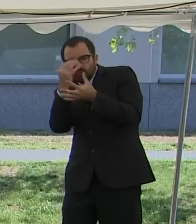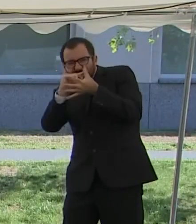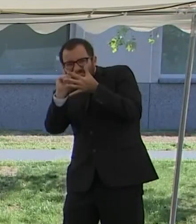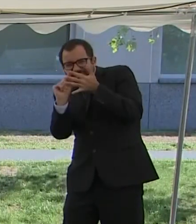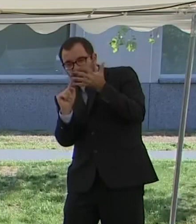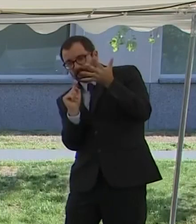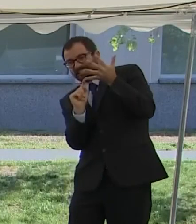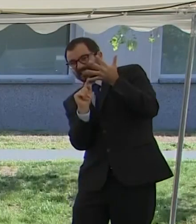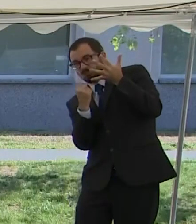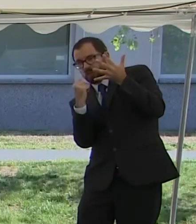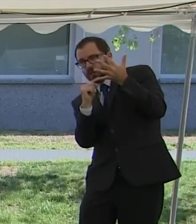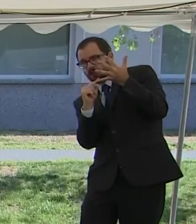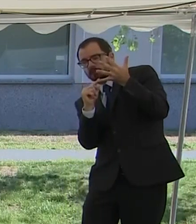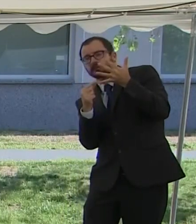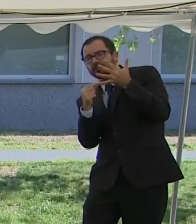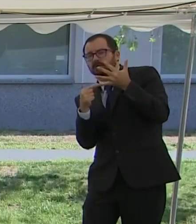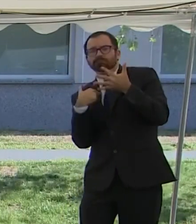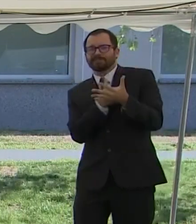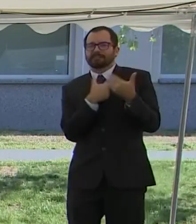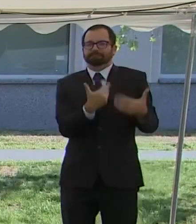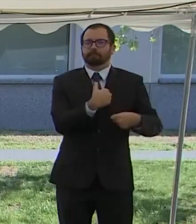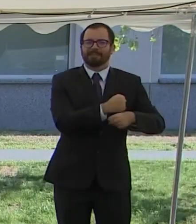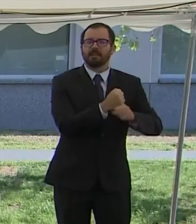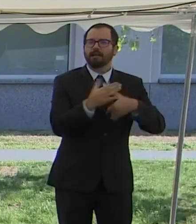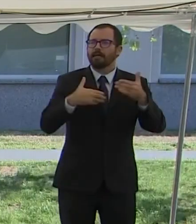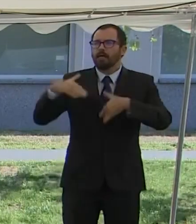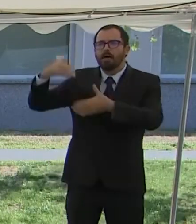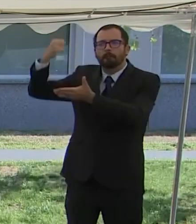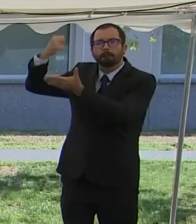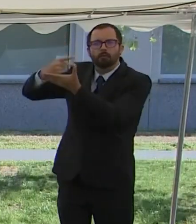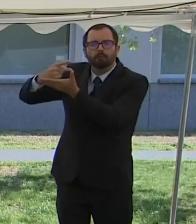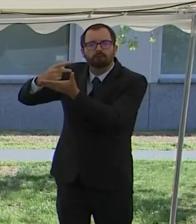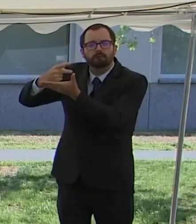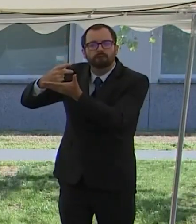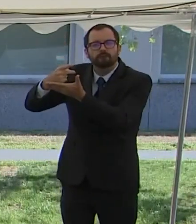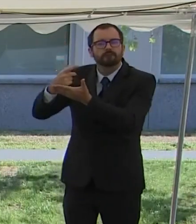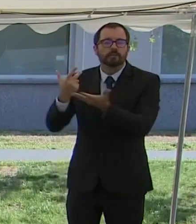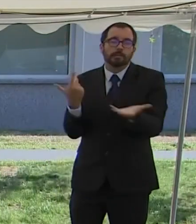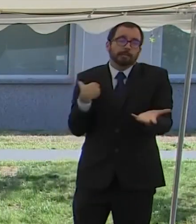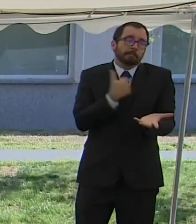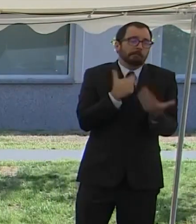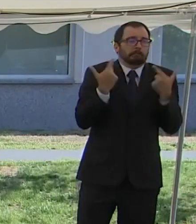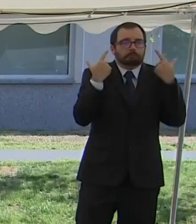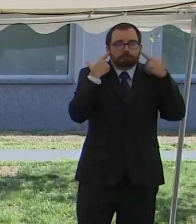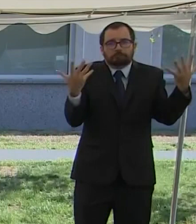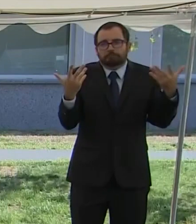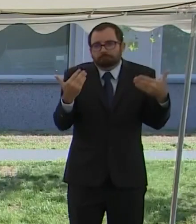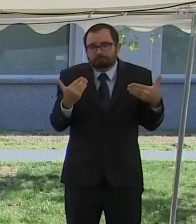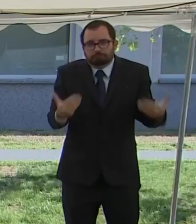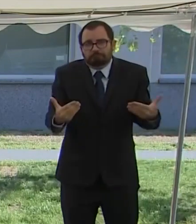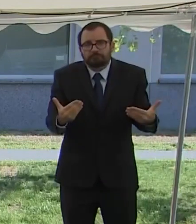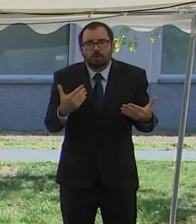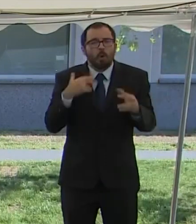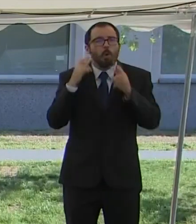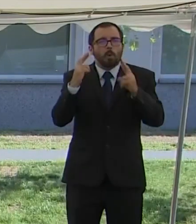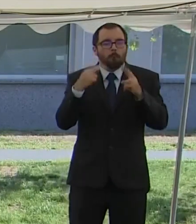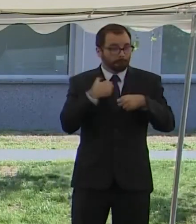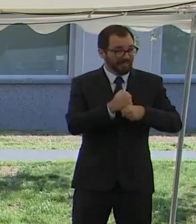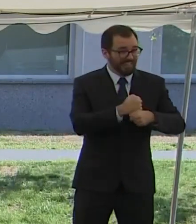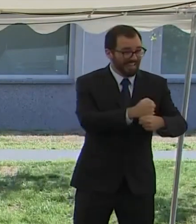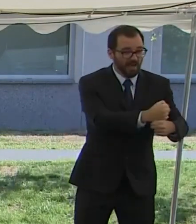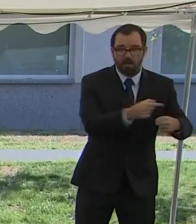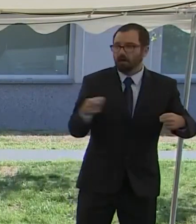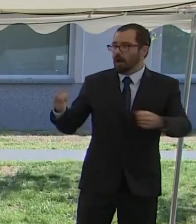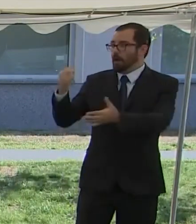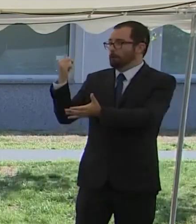This manufacturing is being undertaken at risk so that we are ready with this drug substance if clinical trials